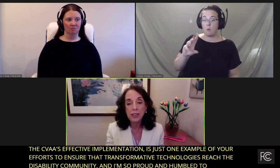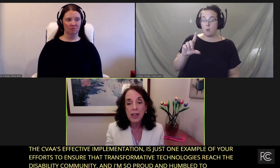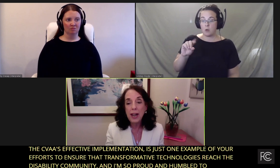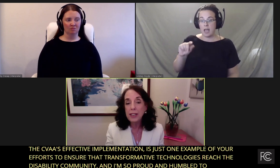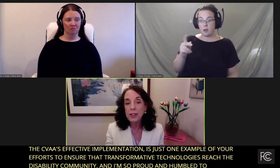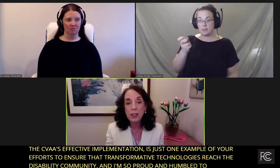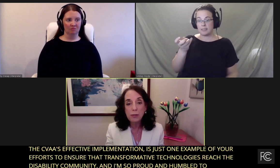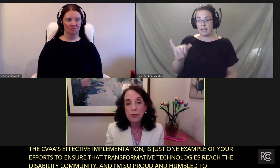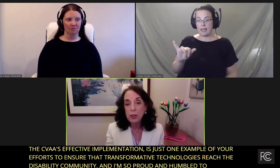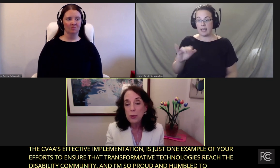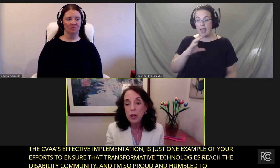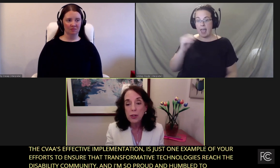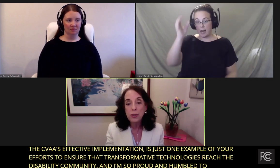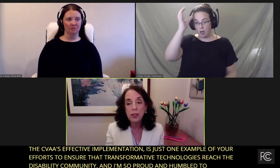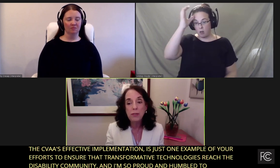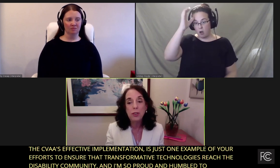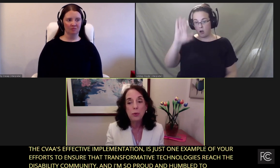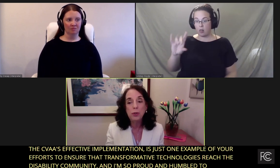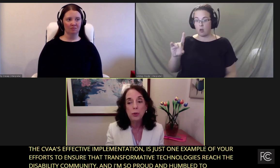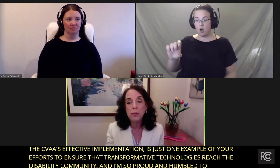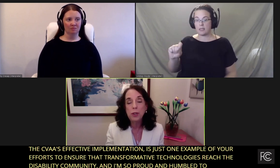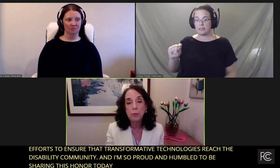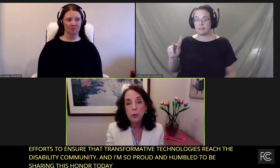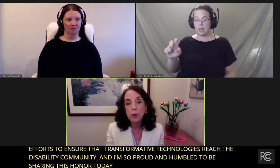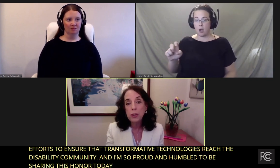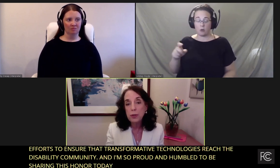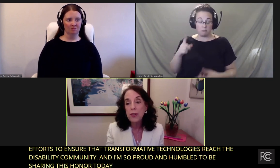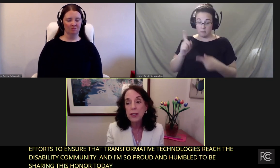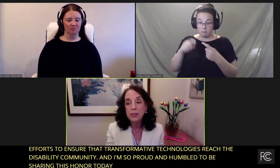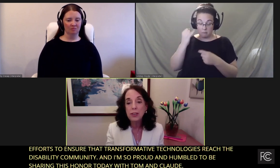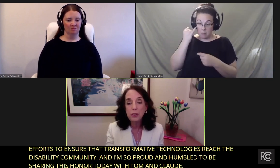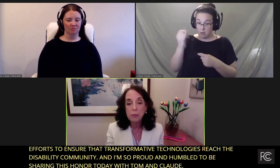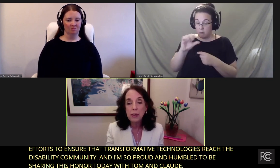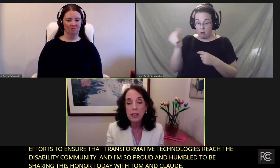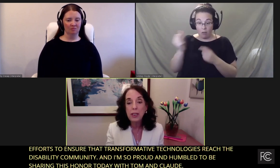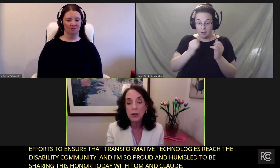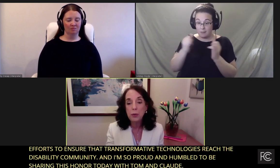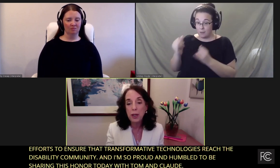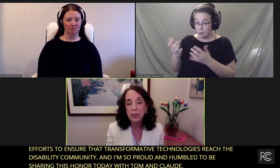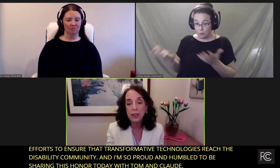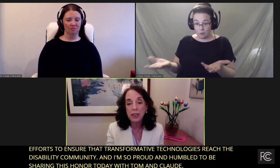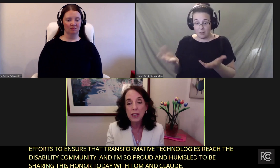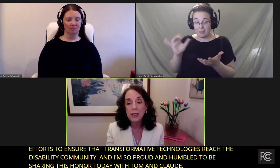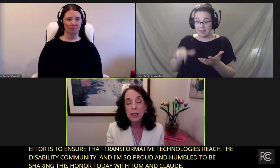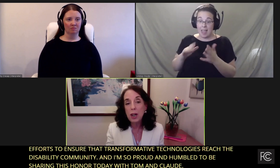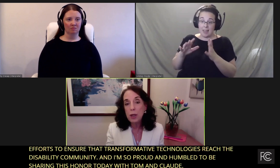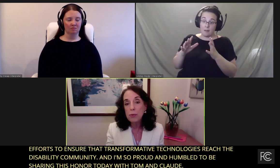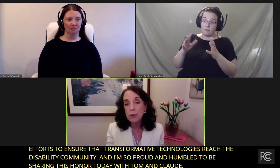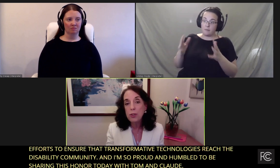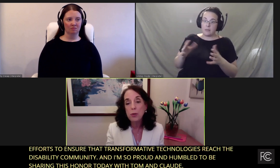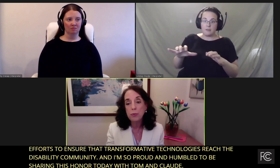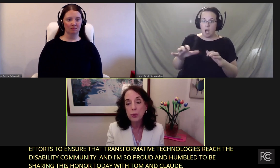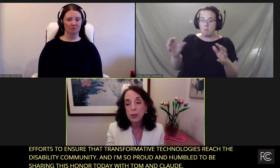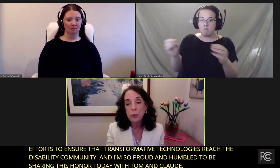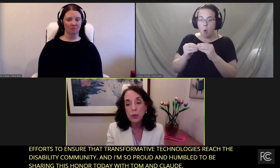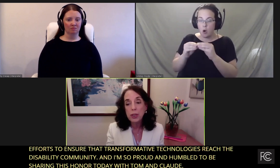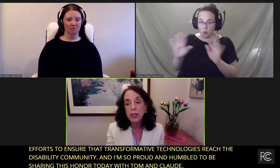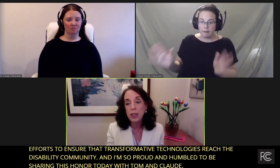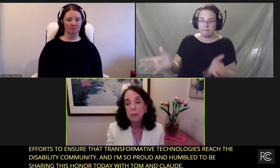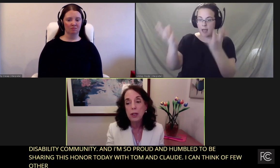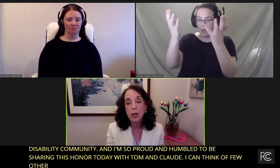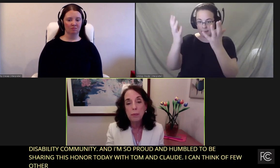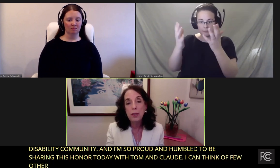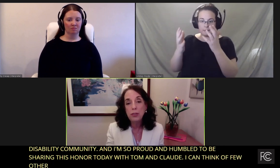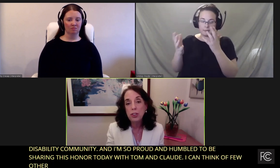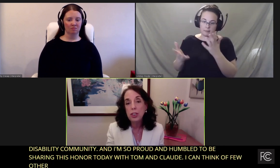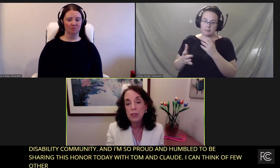Stout. I can think of few other individuals who have done more to advance disability equality. Tom, through your brain work